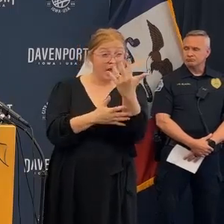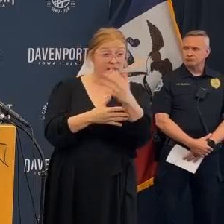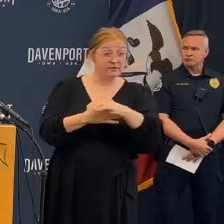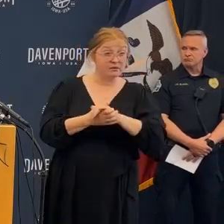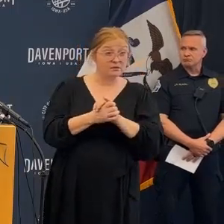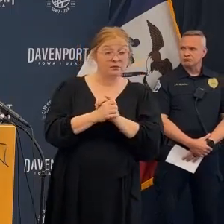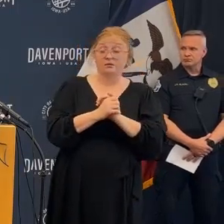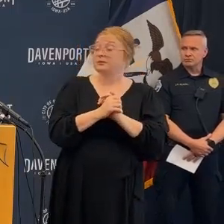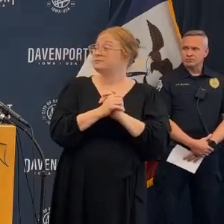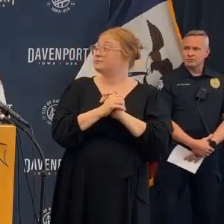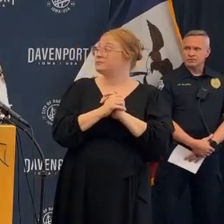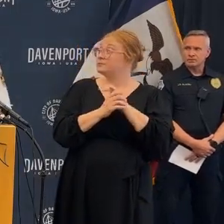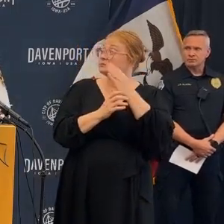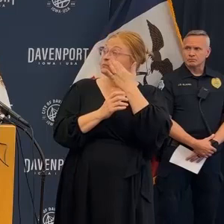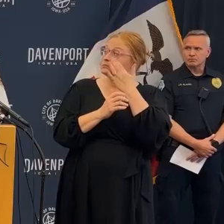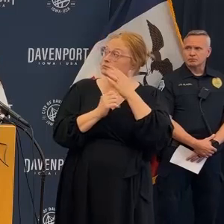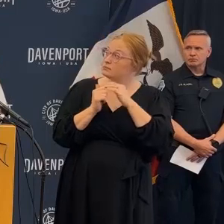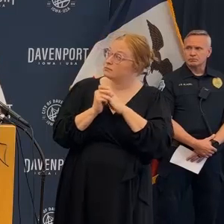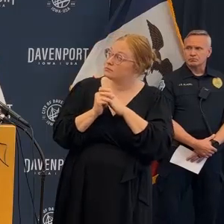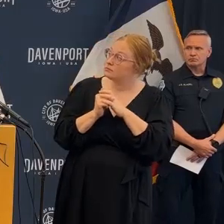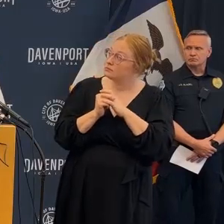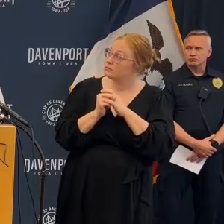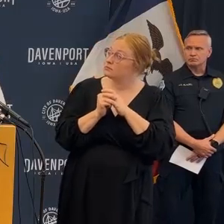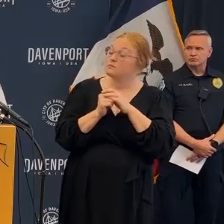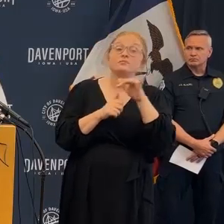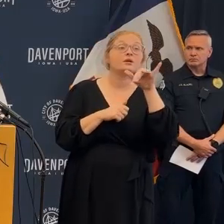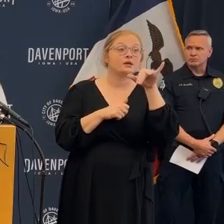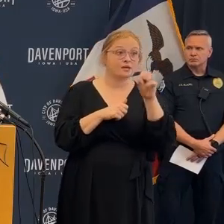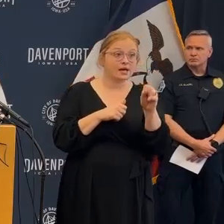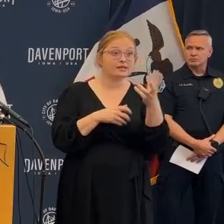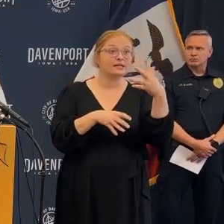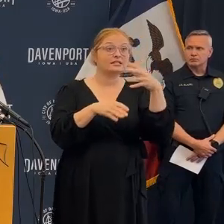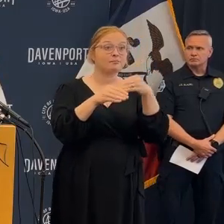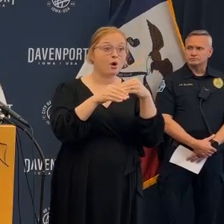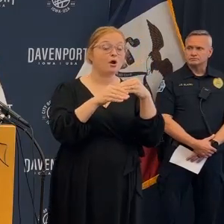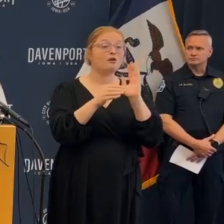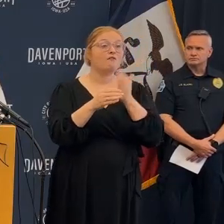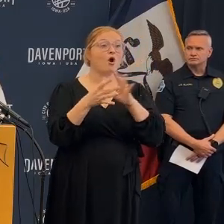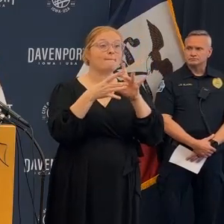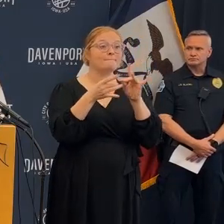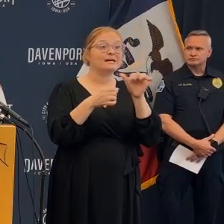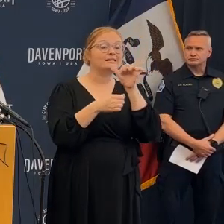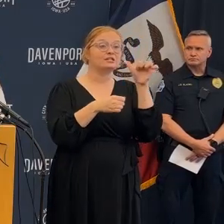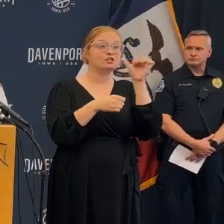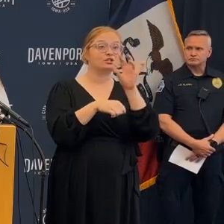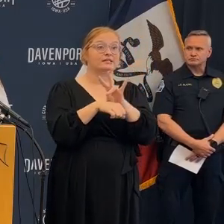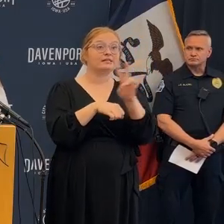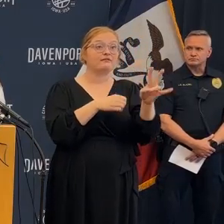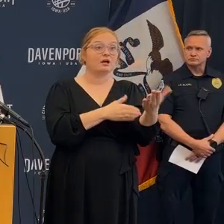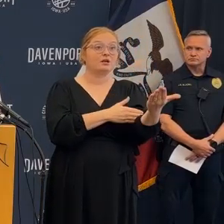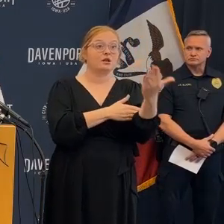part of that we're saying five unaccounted for two probably in the building are the two part of that five